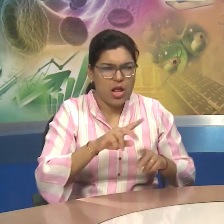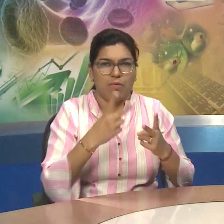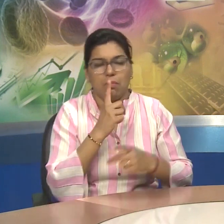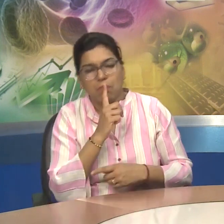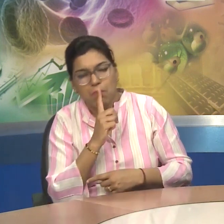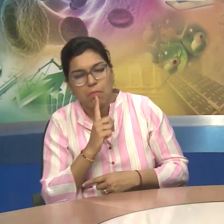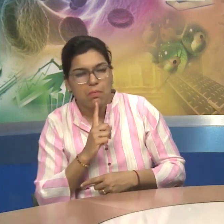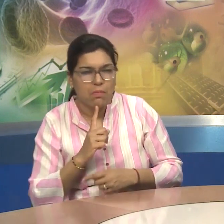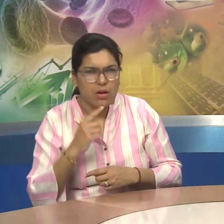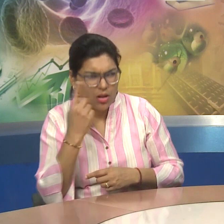Depression